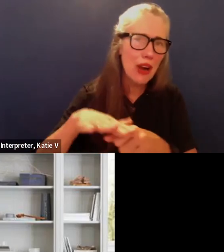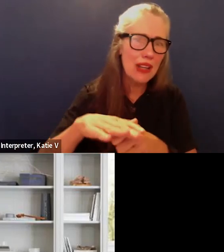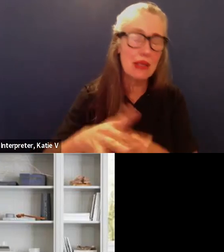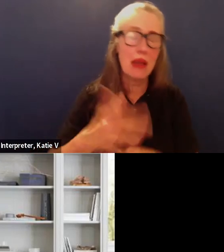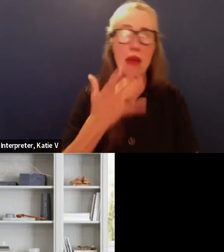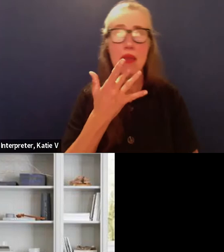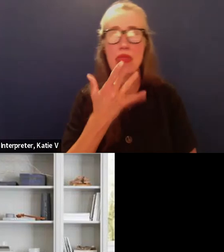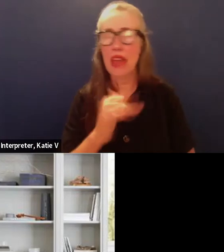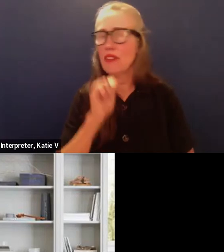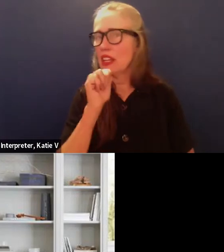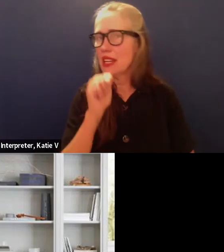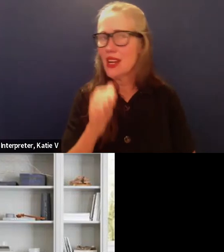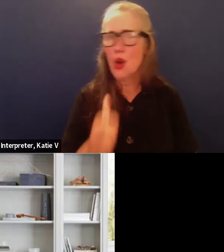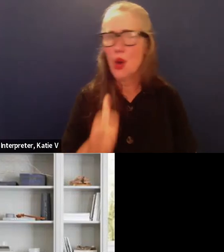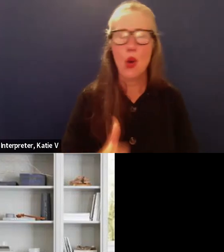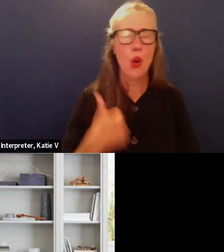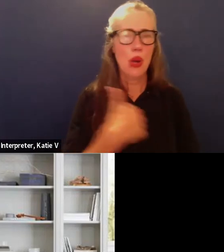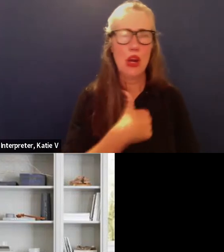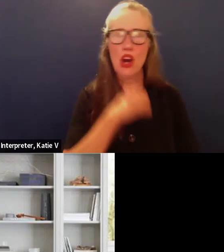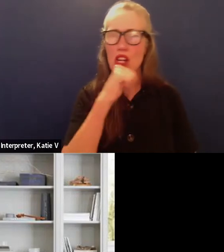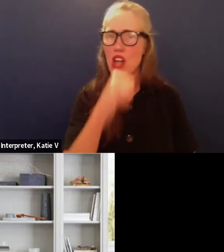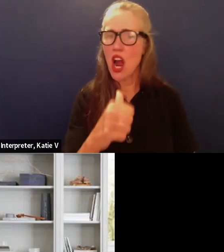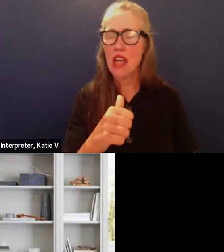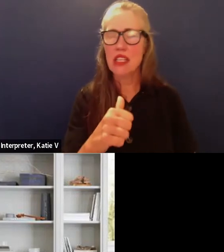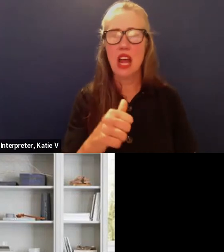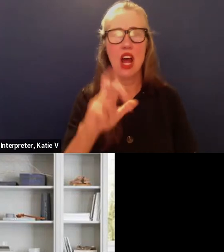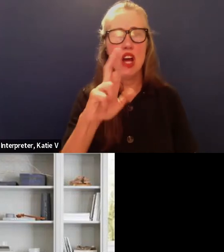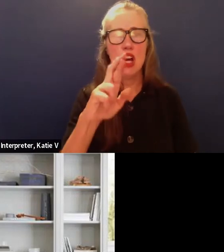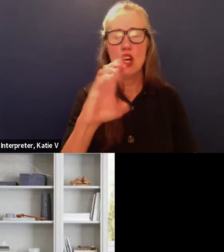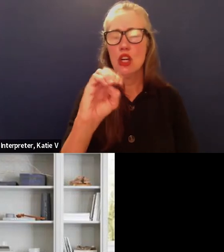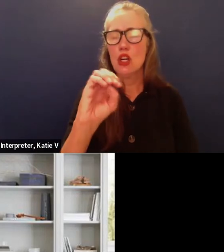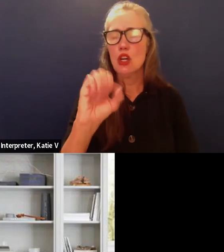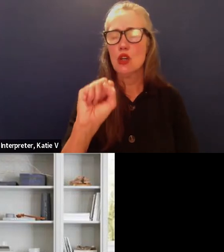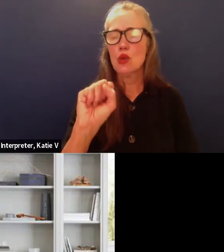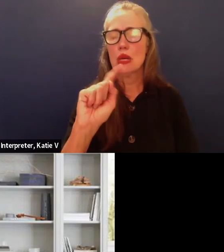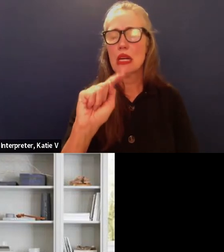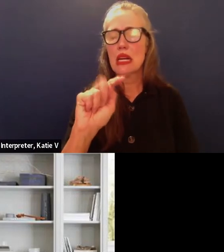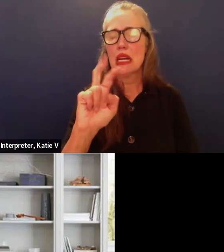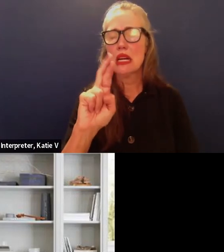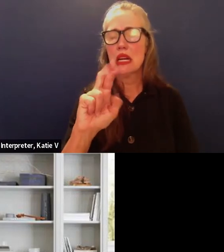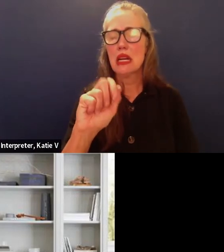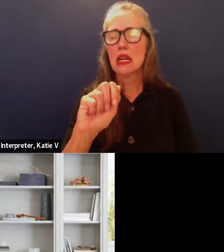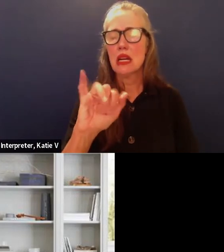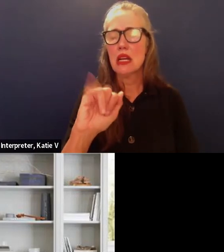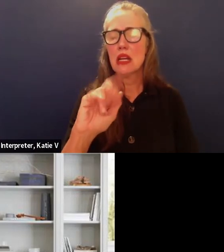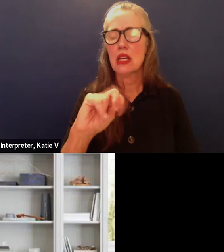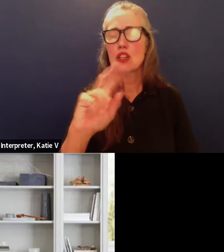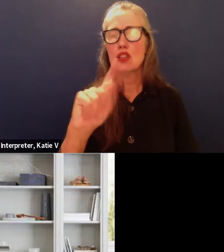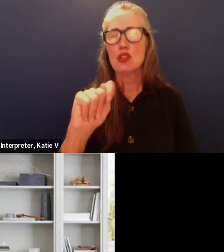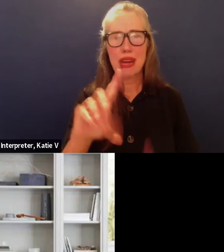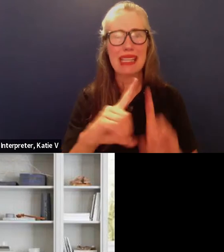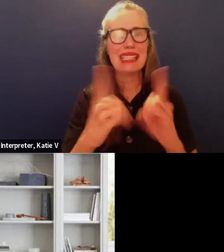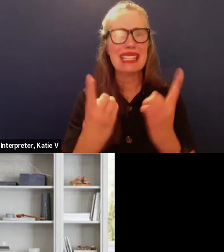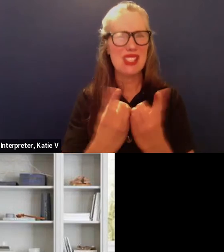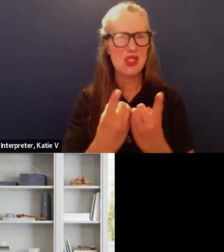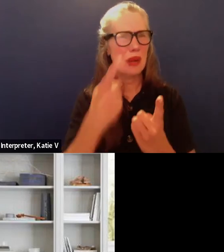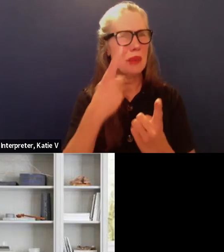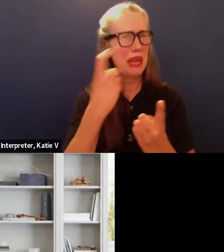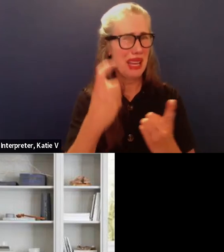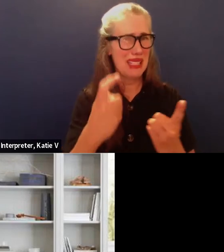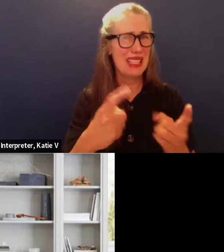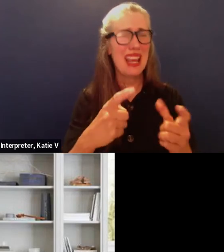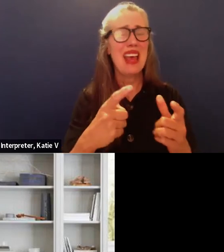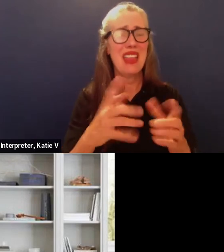there's very high assessed valuation growth growth that has taken place not only in the short term but also the long term so